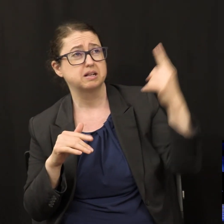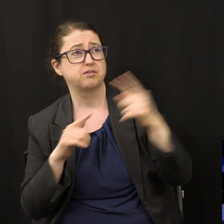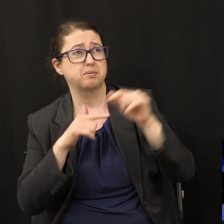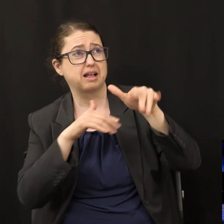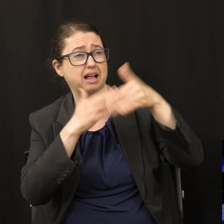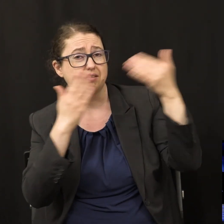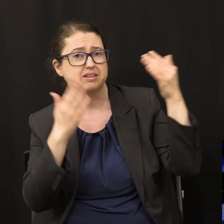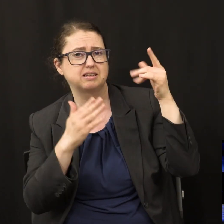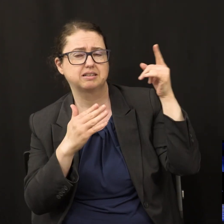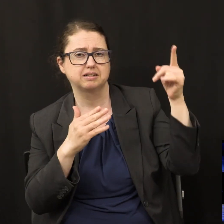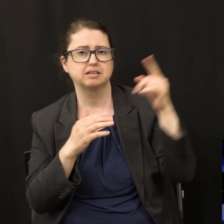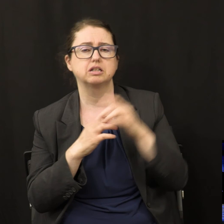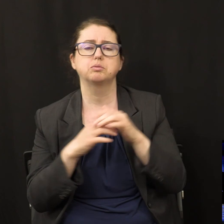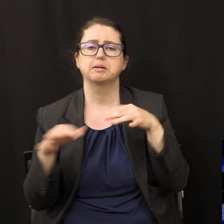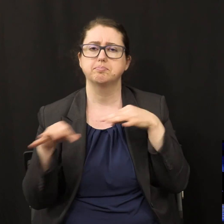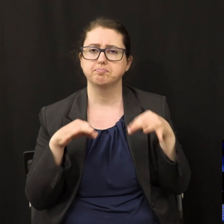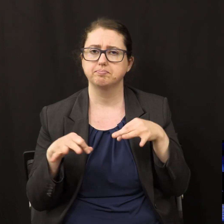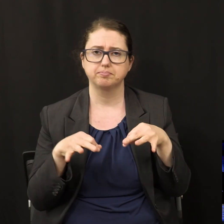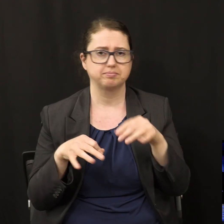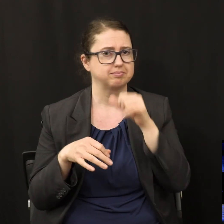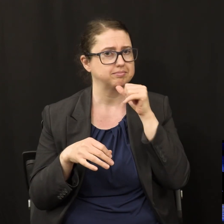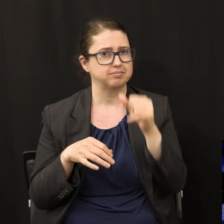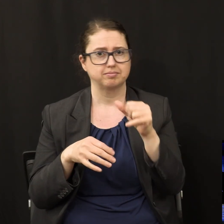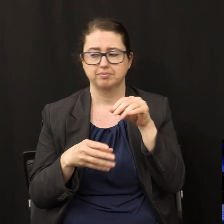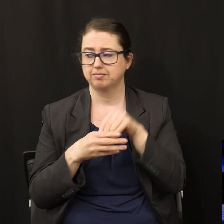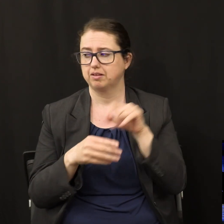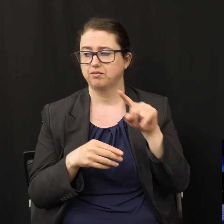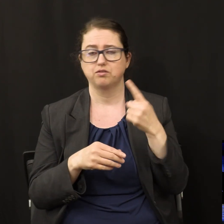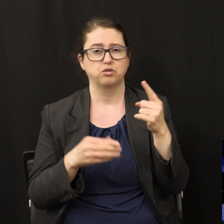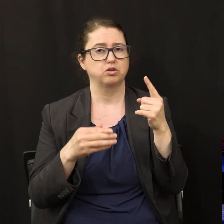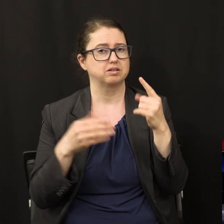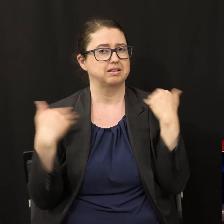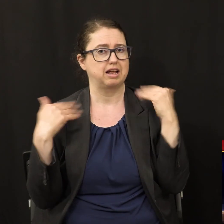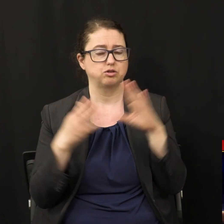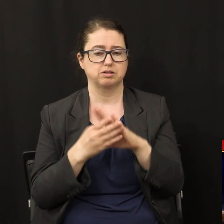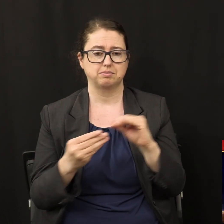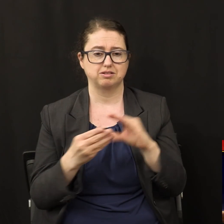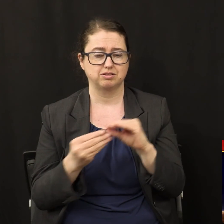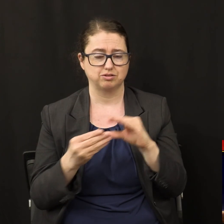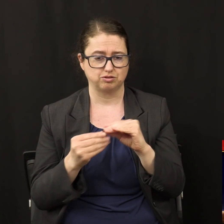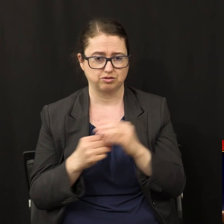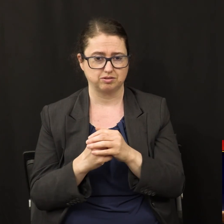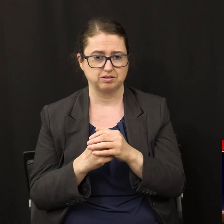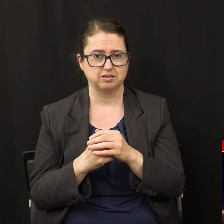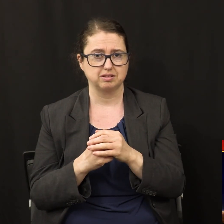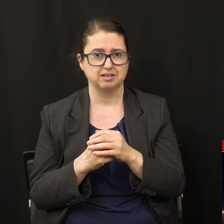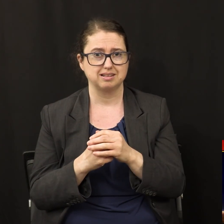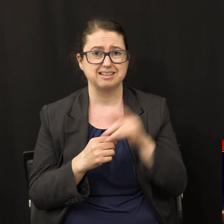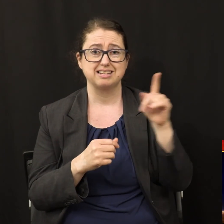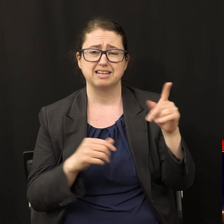these are details that are not in the first angel's message having great authority